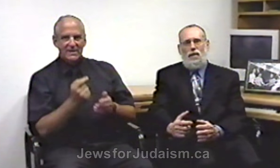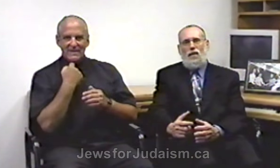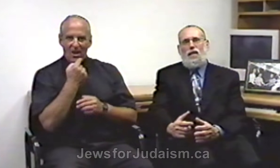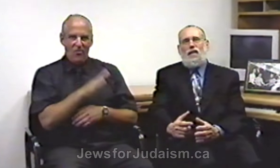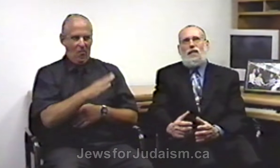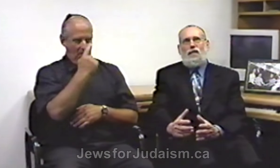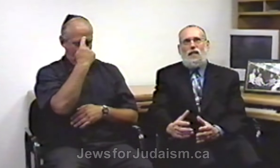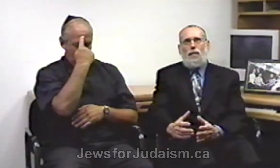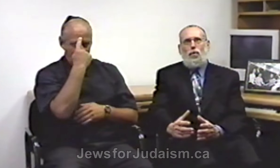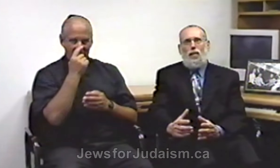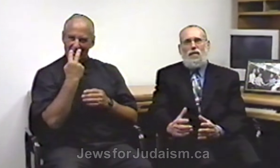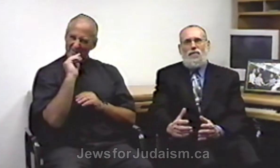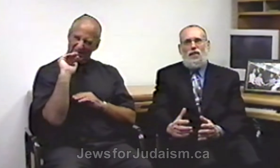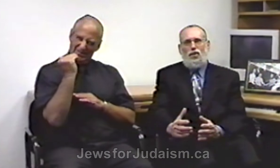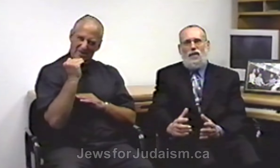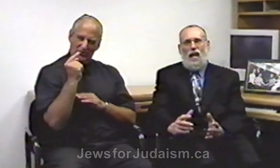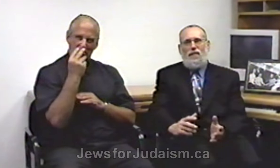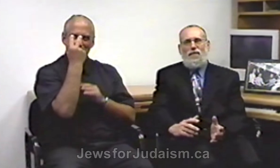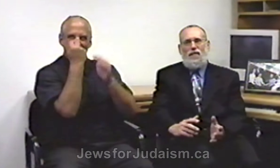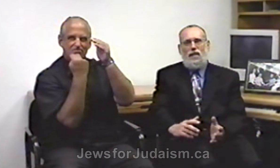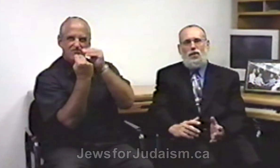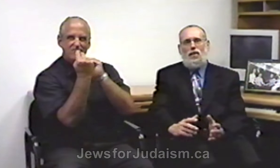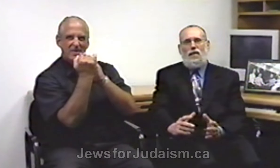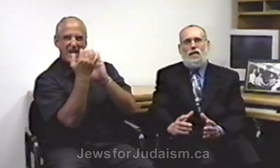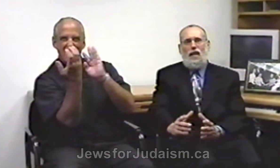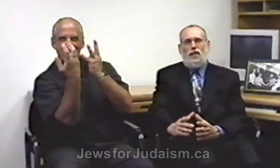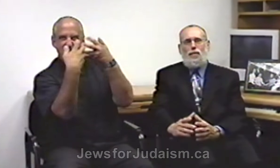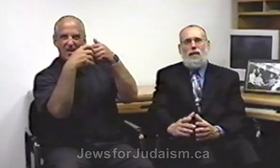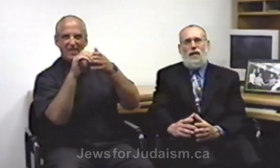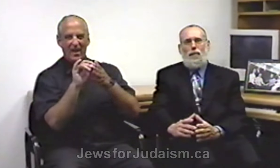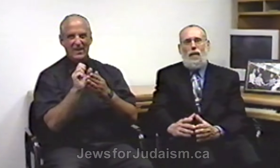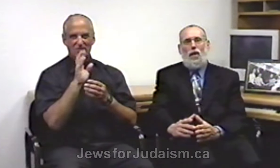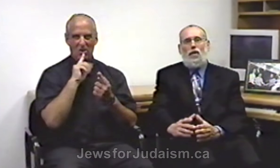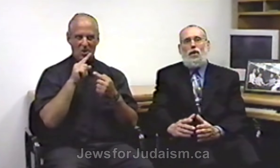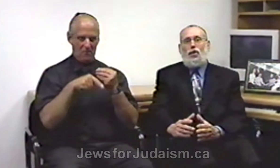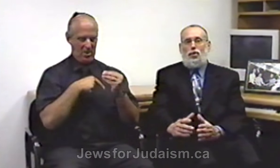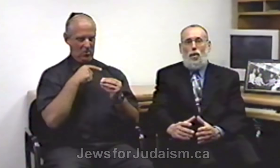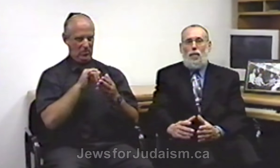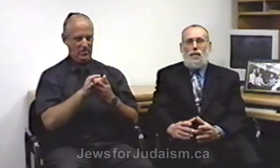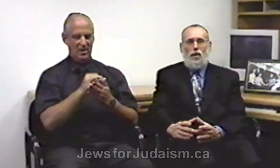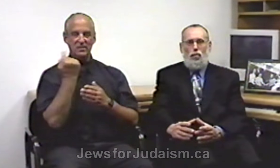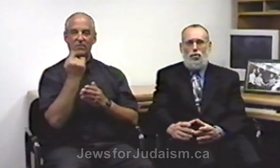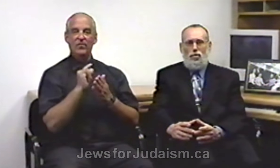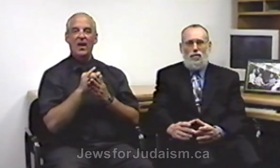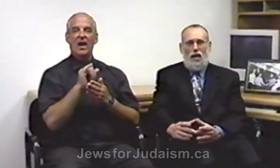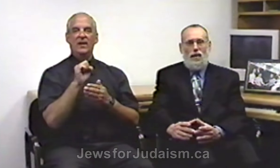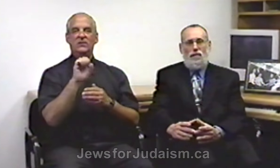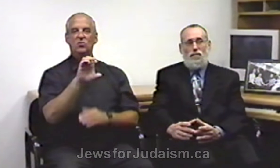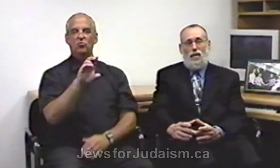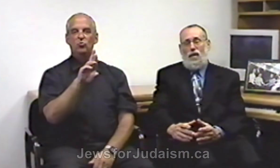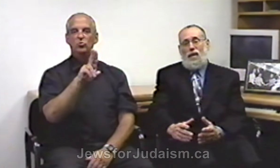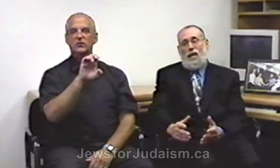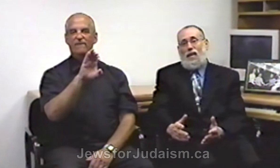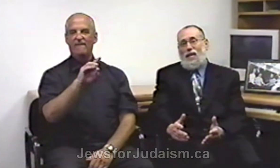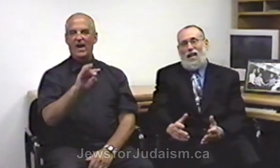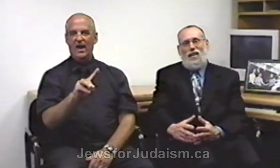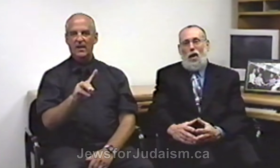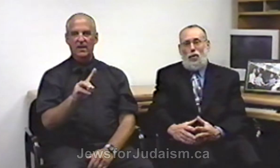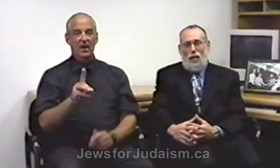seem to envision that it fits that it's speaking about someone being crucified now in